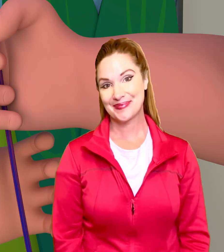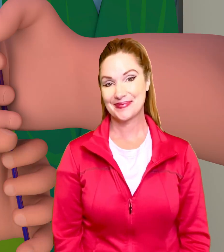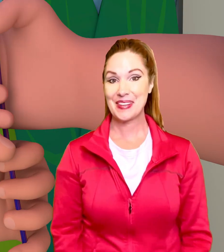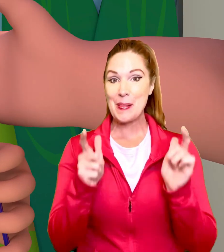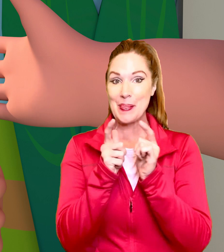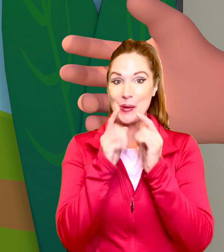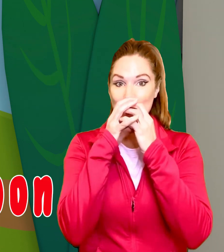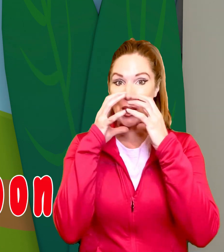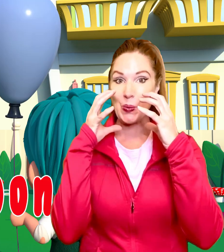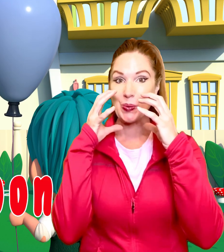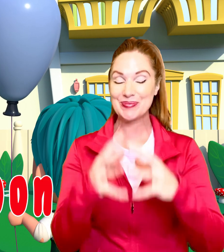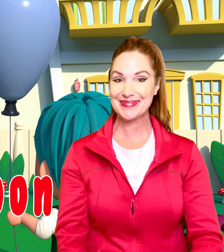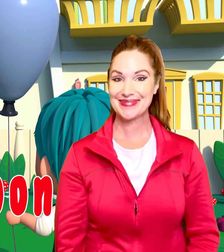Little Balloon